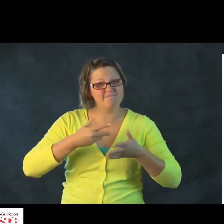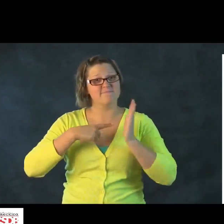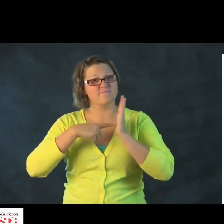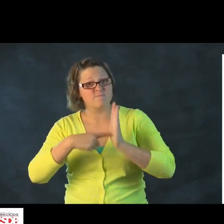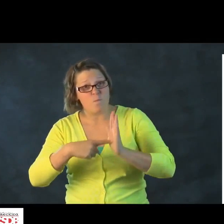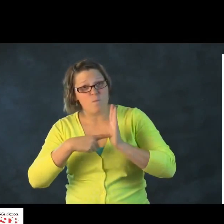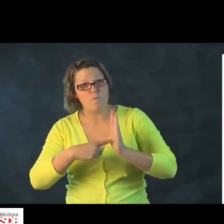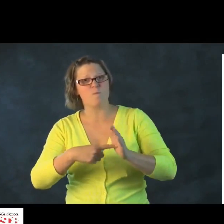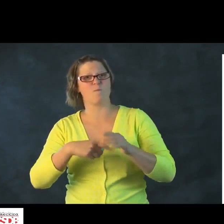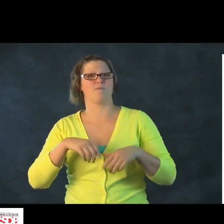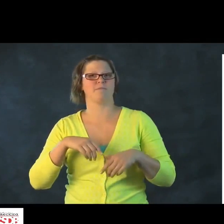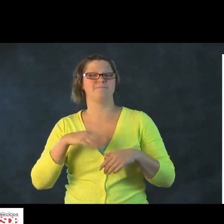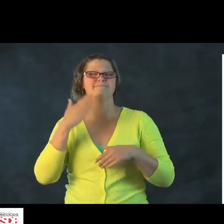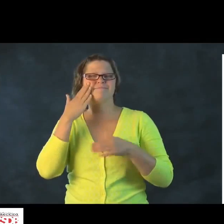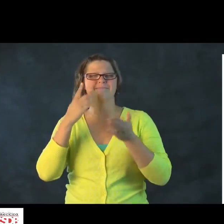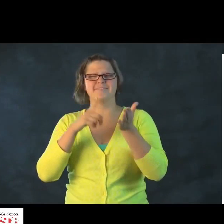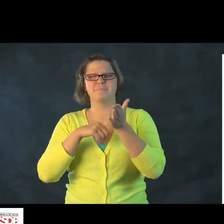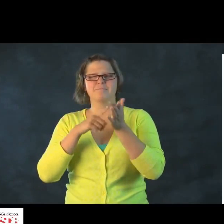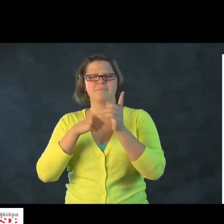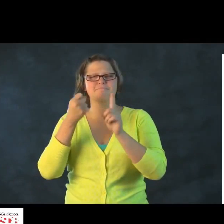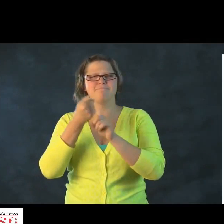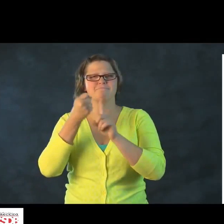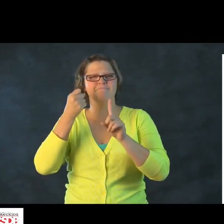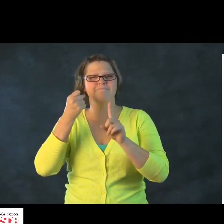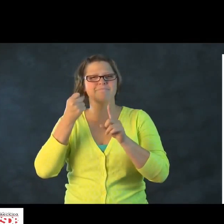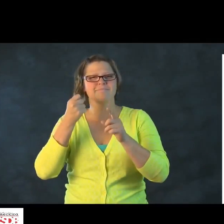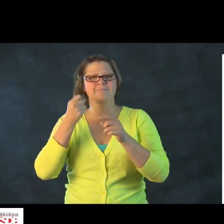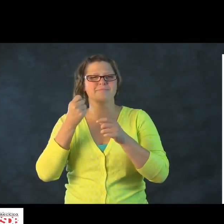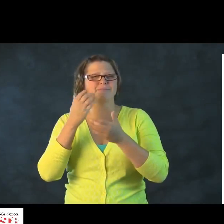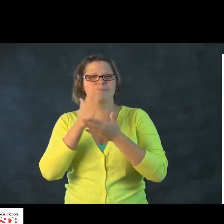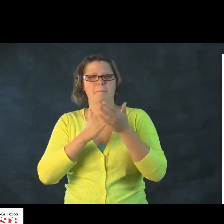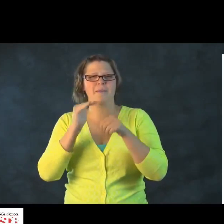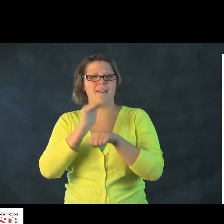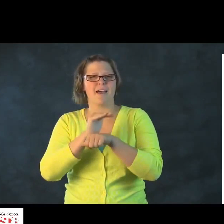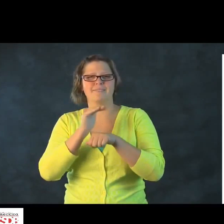encourage and foster a conversation with your child and model that.